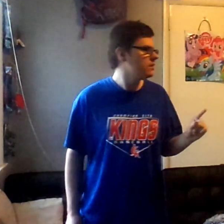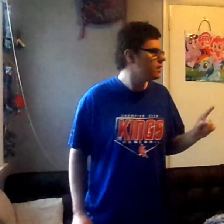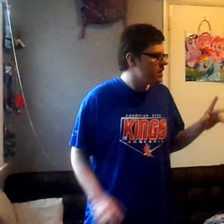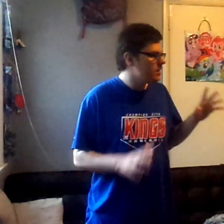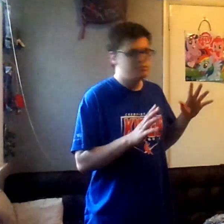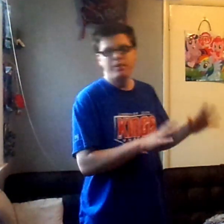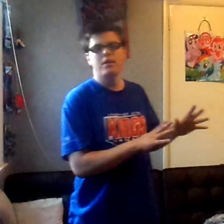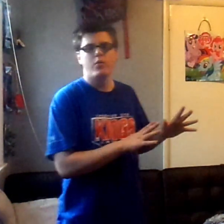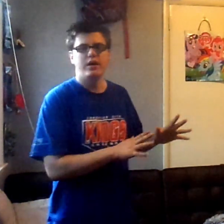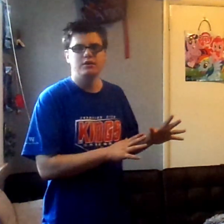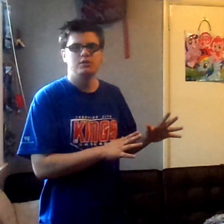Speaking of which,